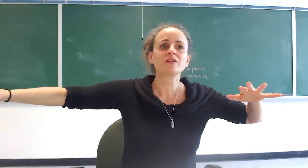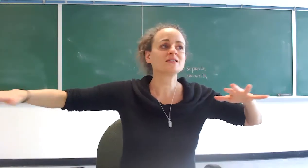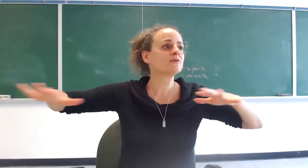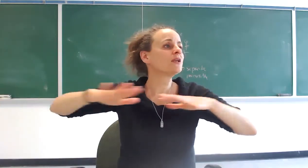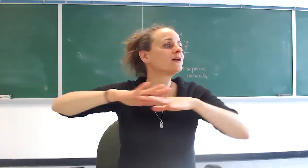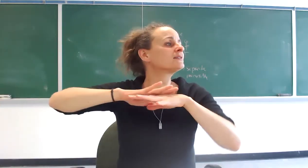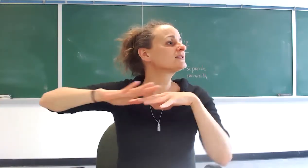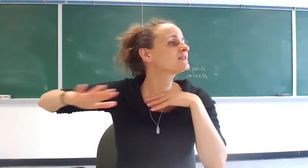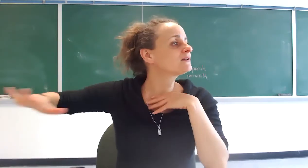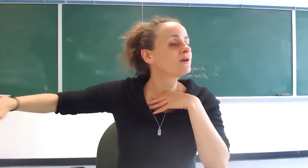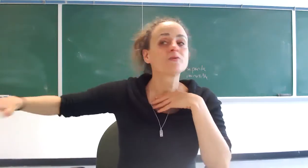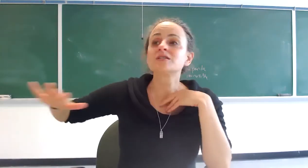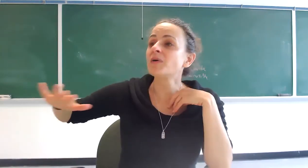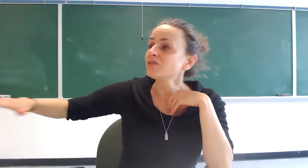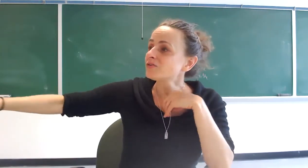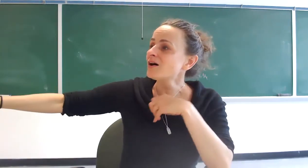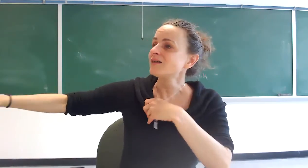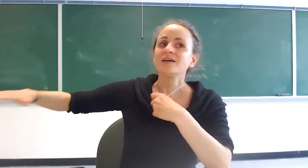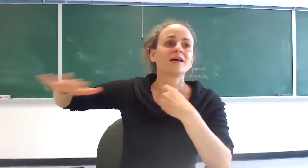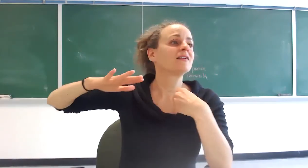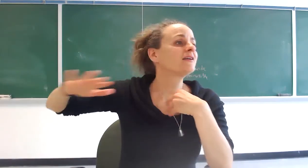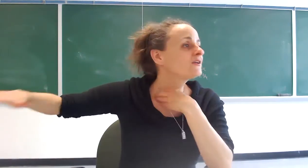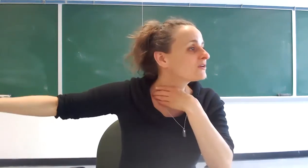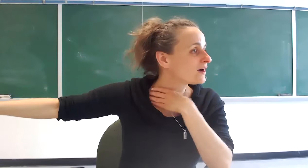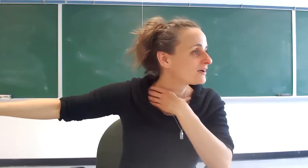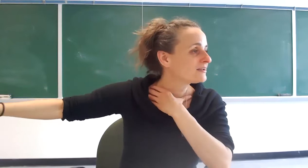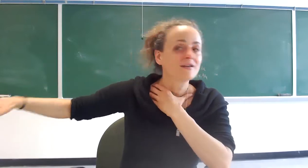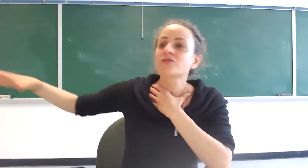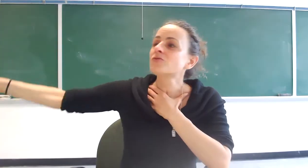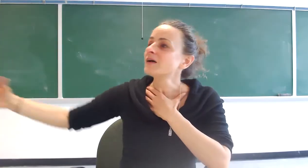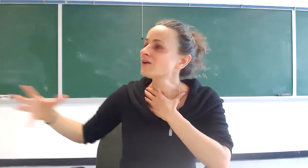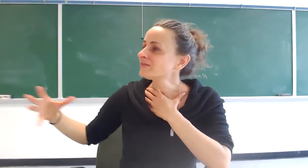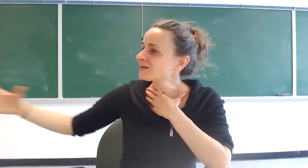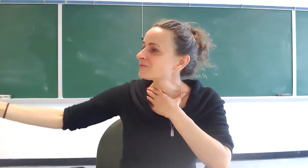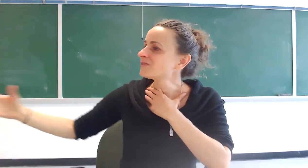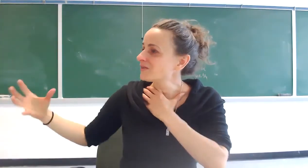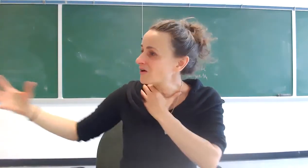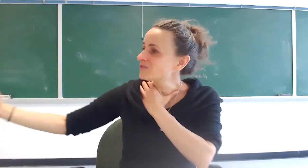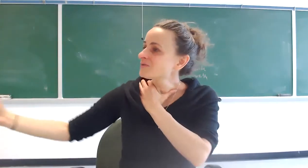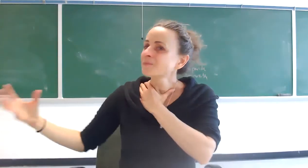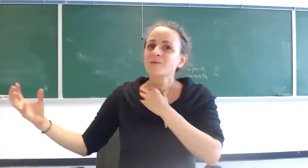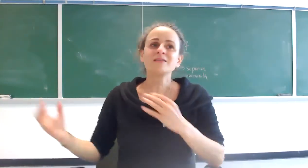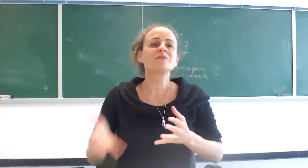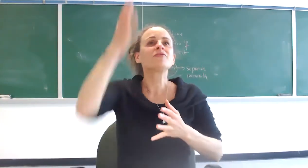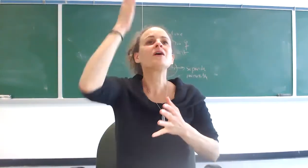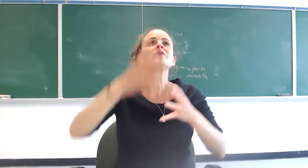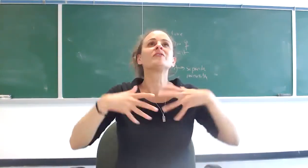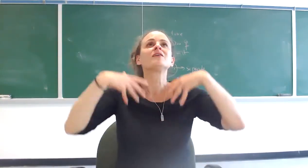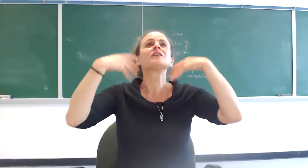and say i can still respond to god and hear god through my contact with the other right before i was hearing